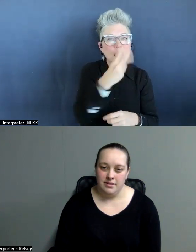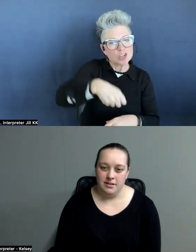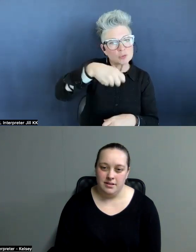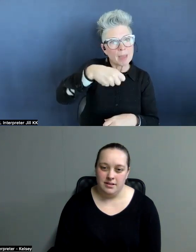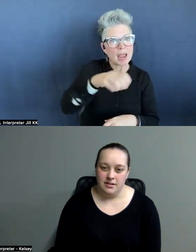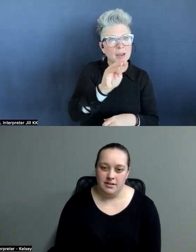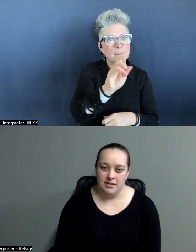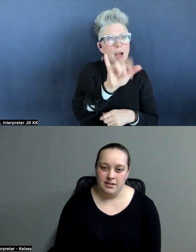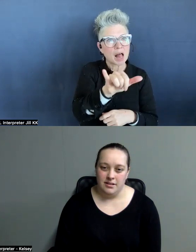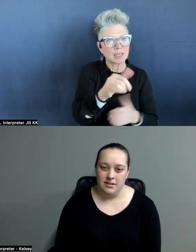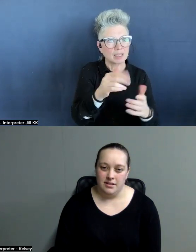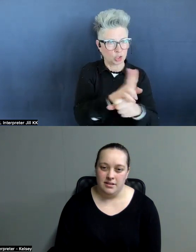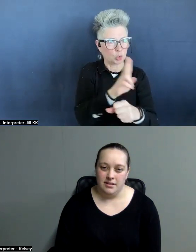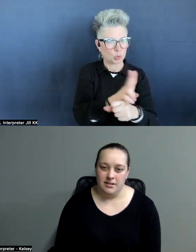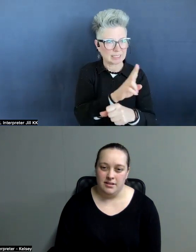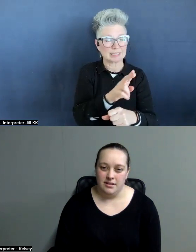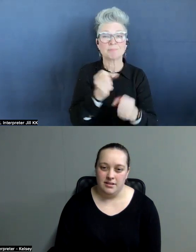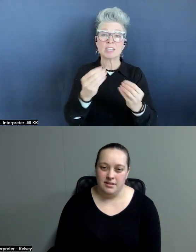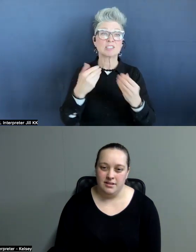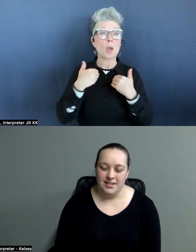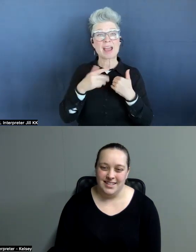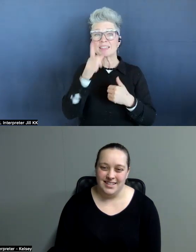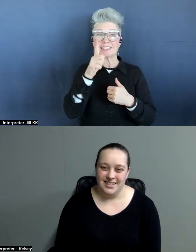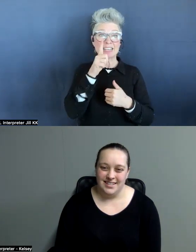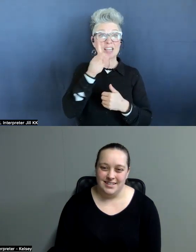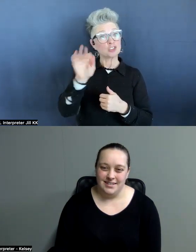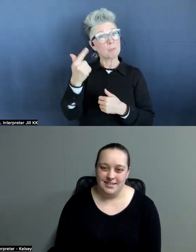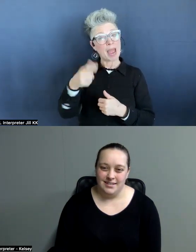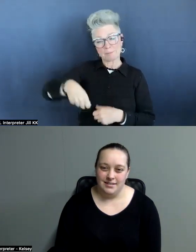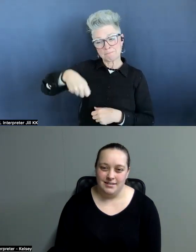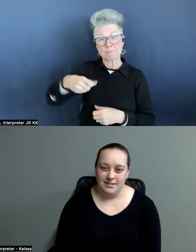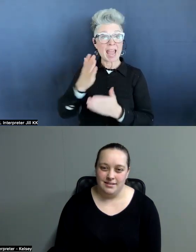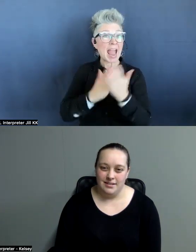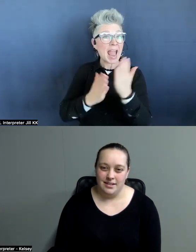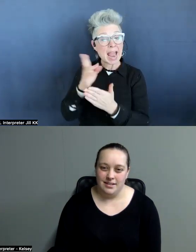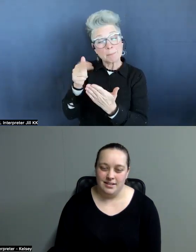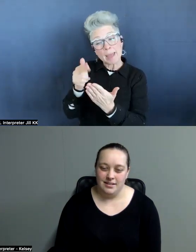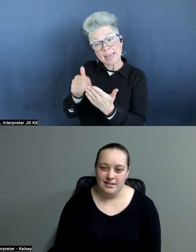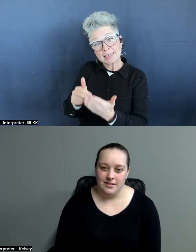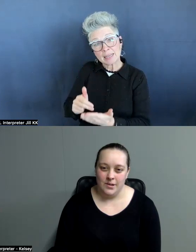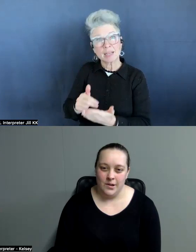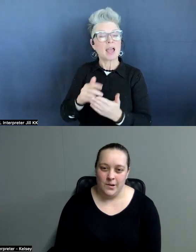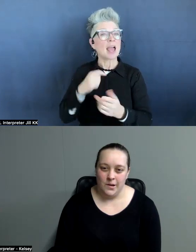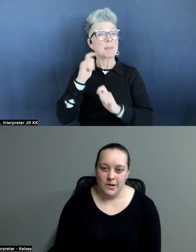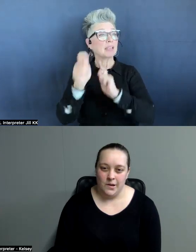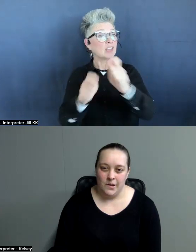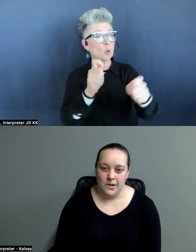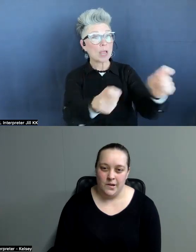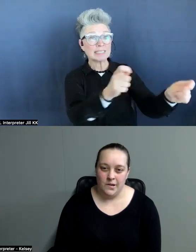girl, carries. So I've got this little lunch bag that's been hand painted and I'm giving all the other stuff out. And I'm like,